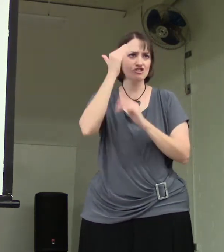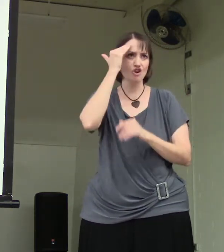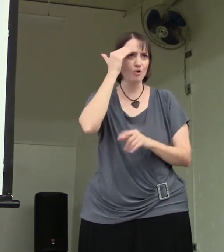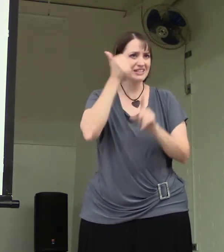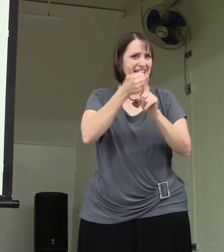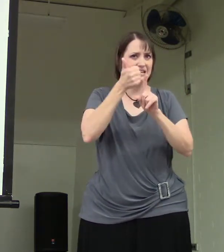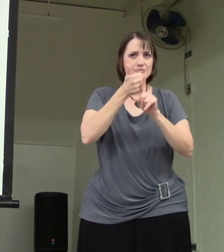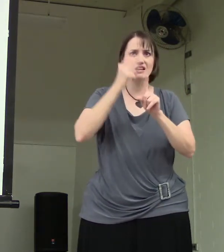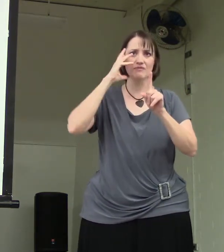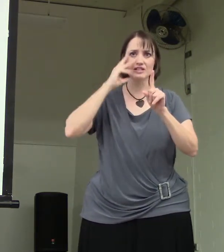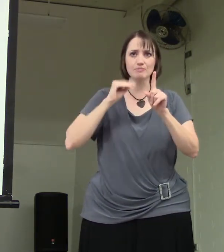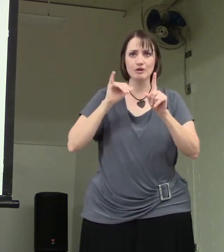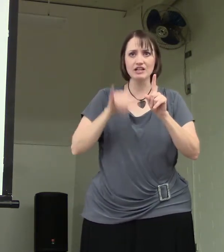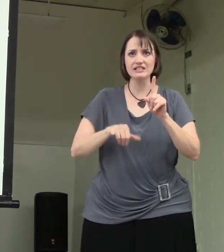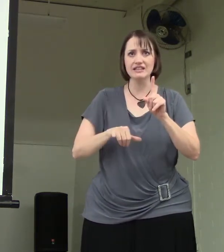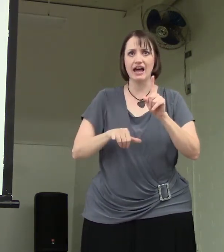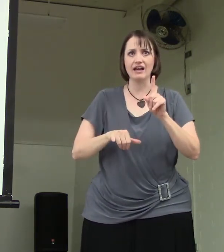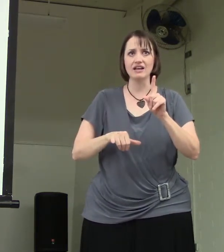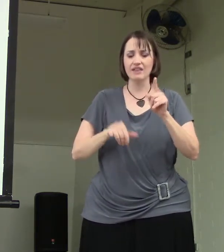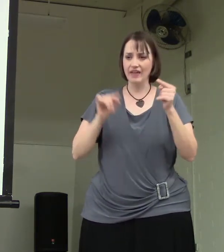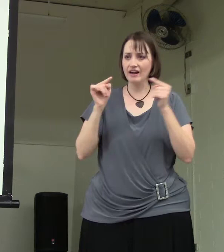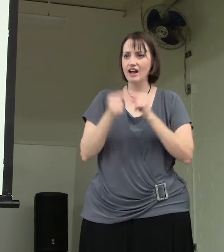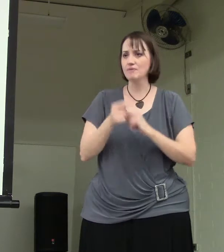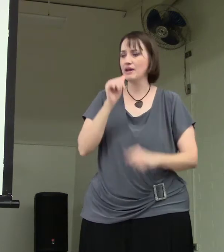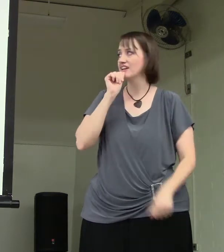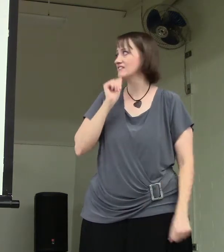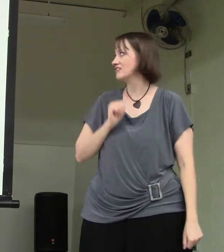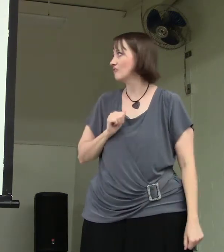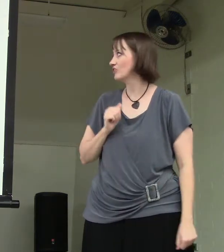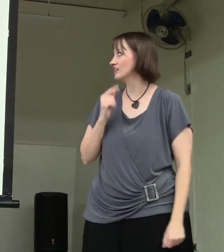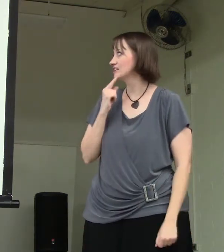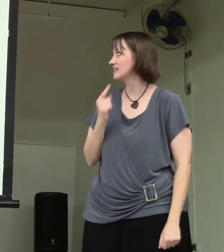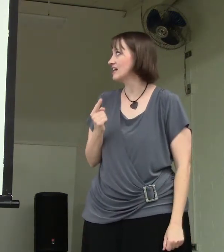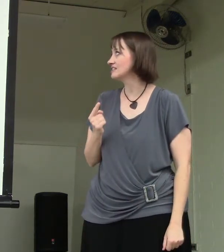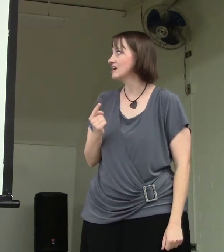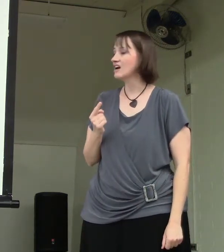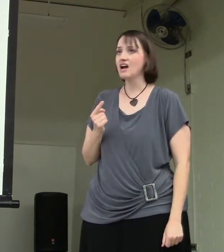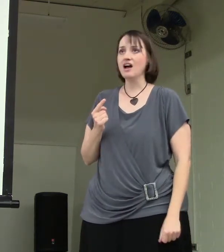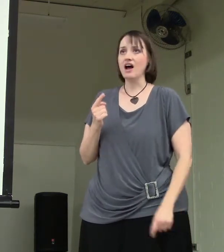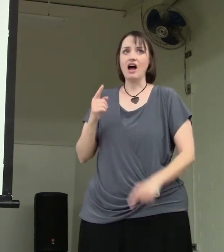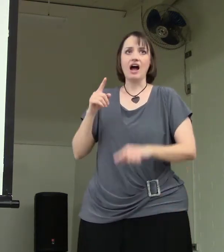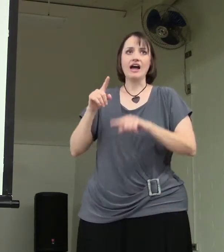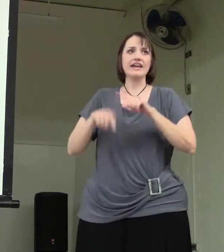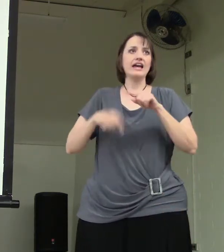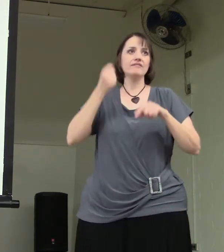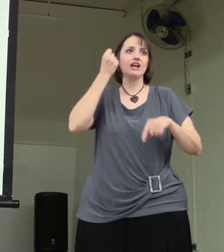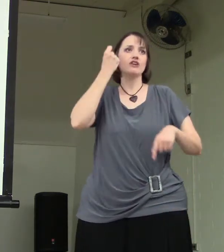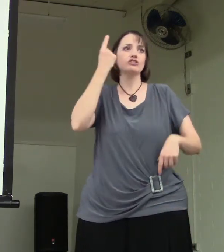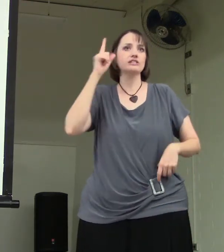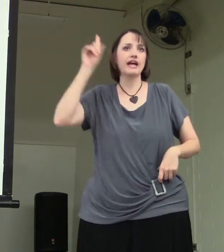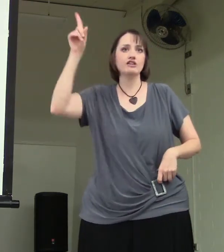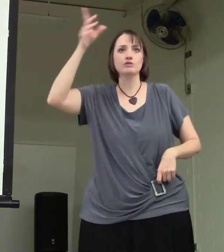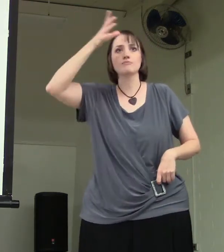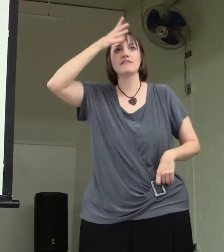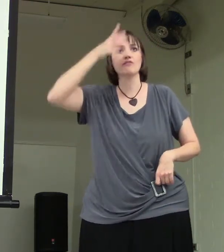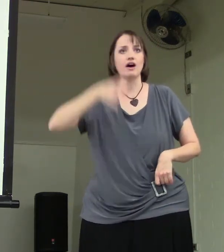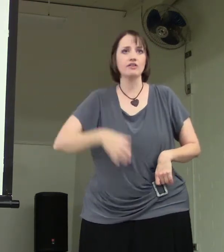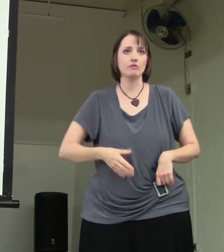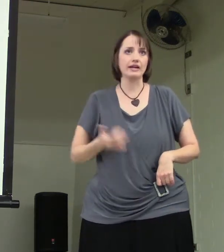knows he himself experienced that, that kind of pain and suffering that says, I can't even understand you as my Father right